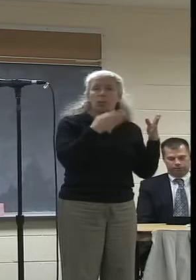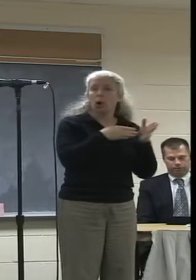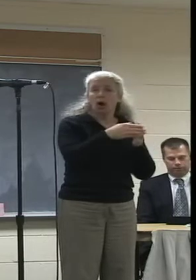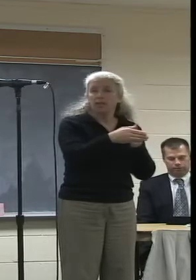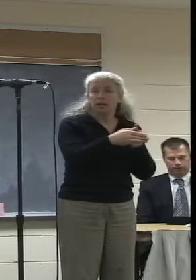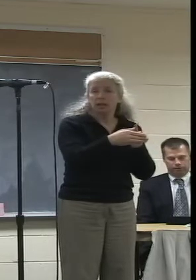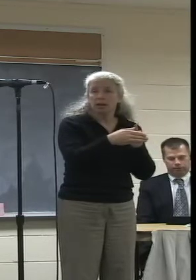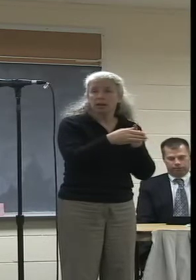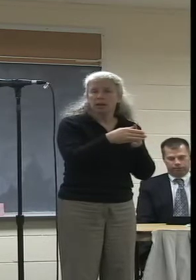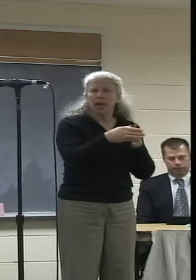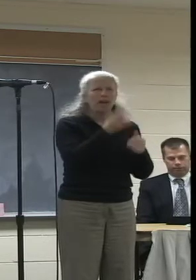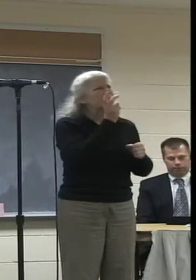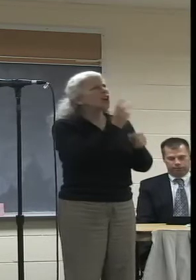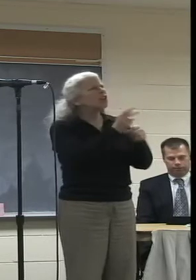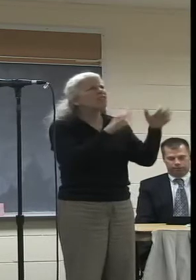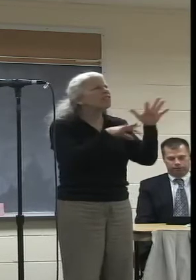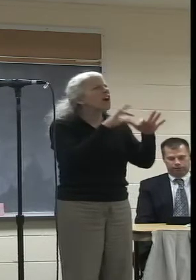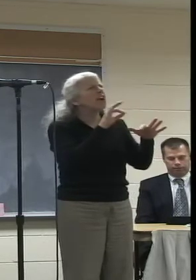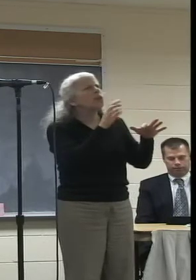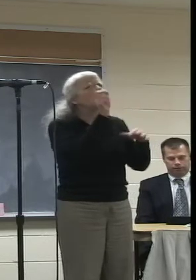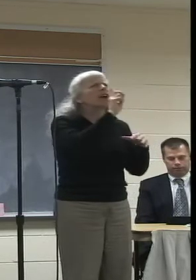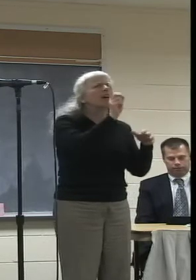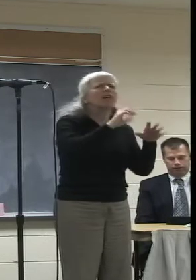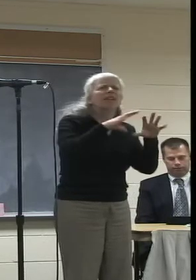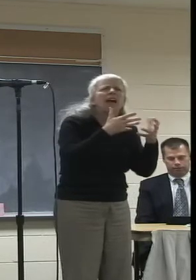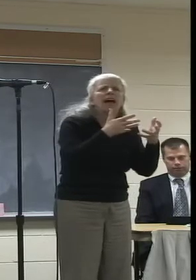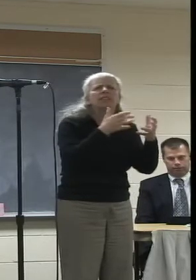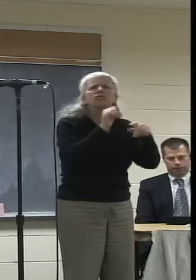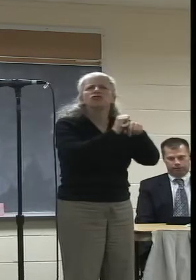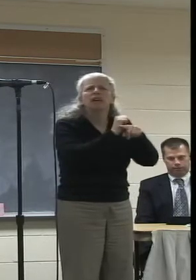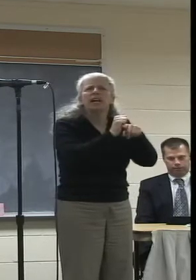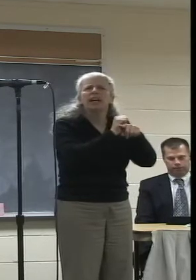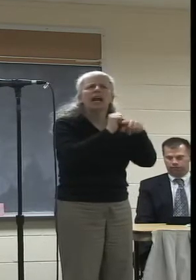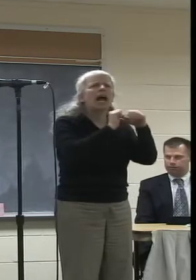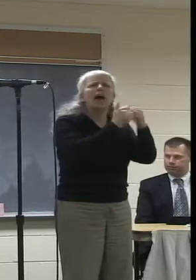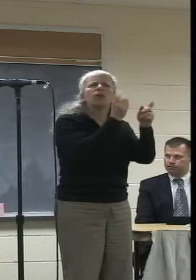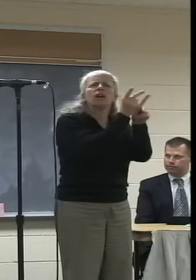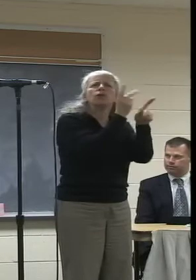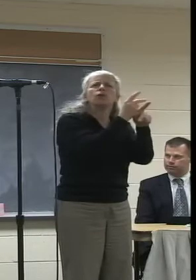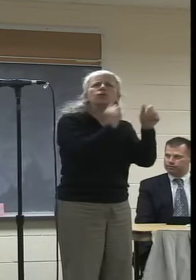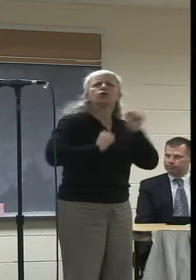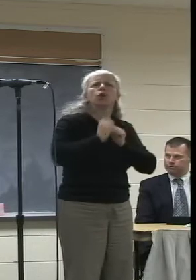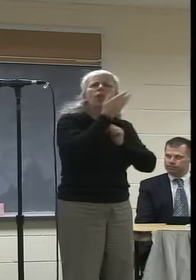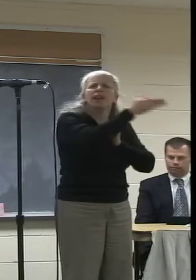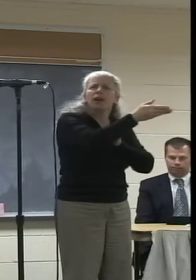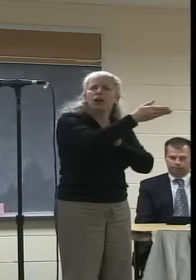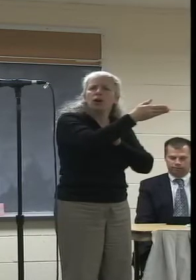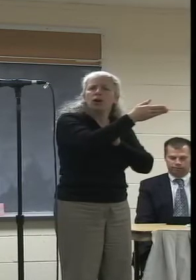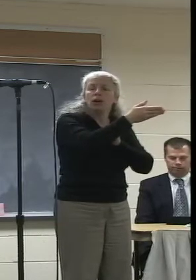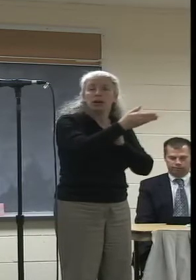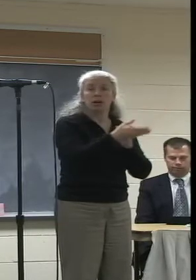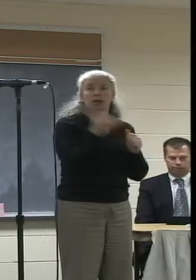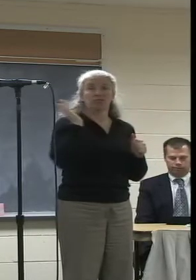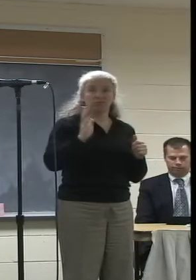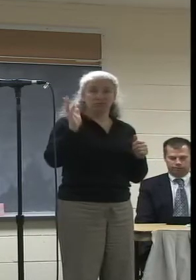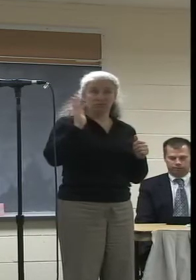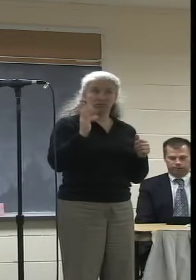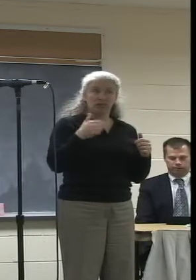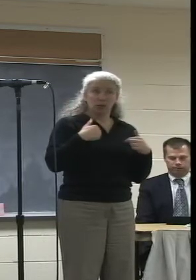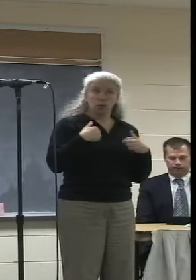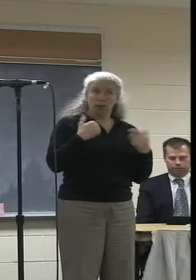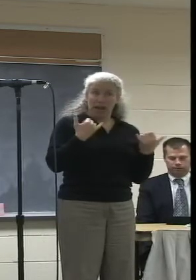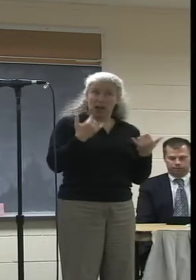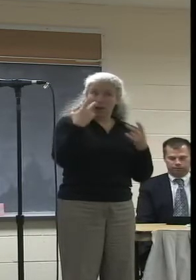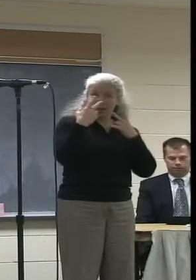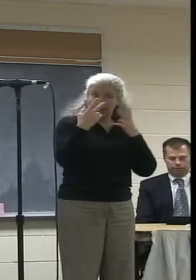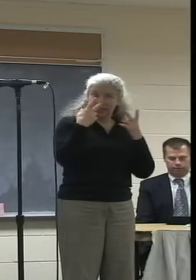was difficult to find out about trainings and how to produce a show there. And since that time, I've witnessed